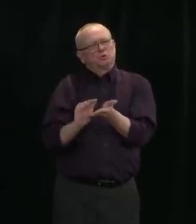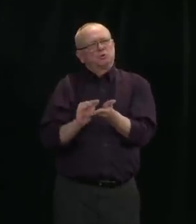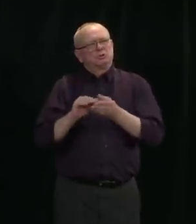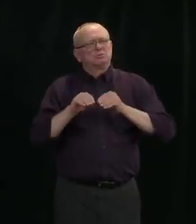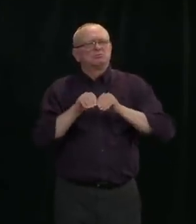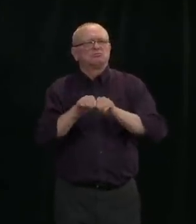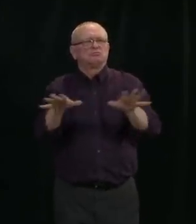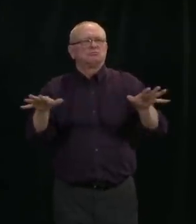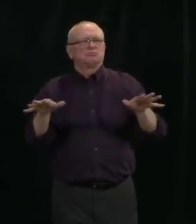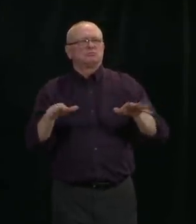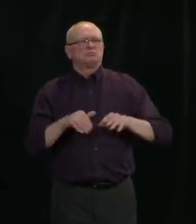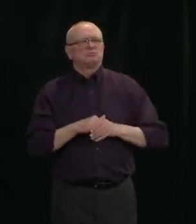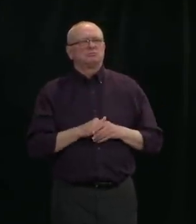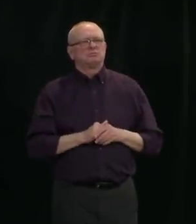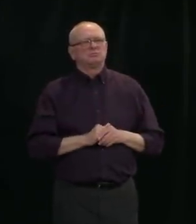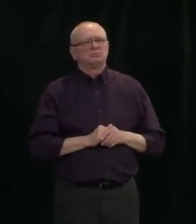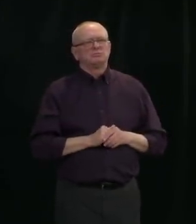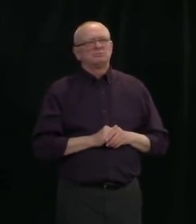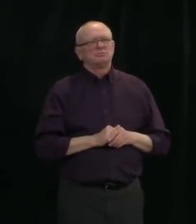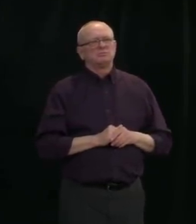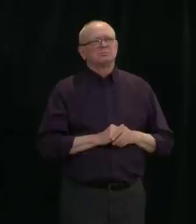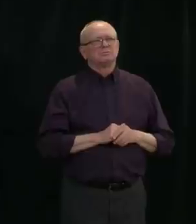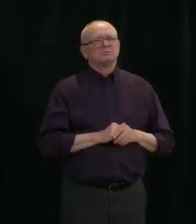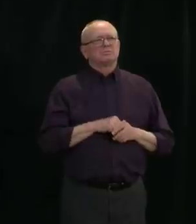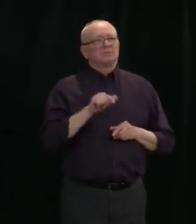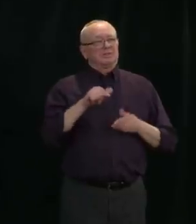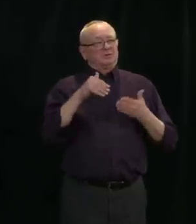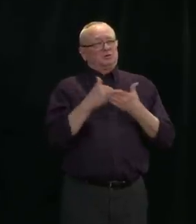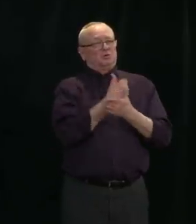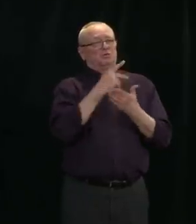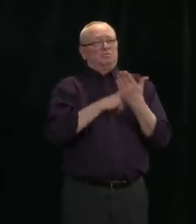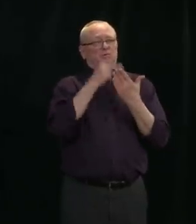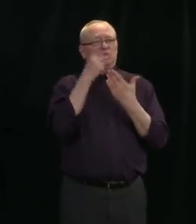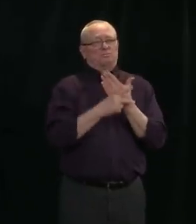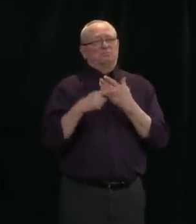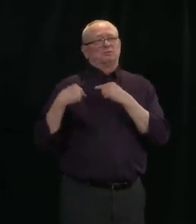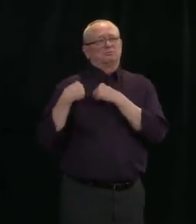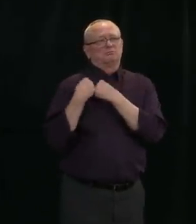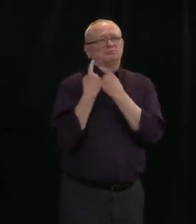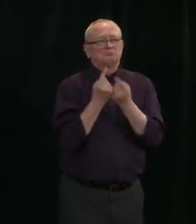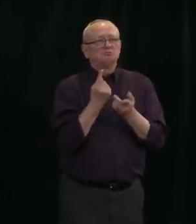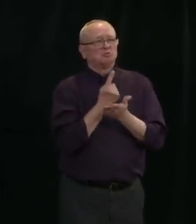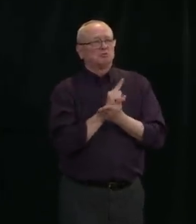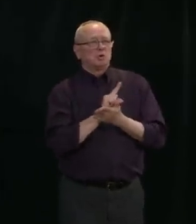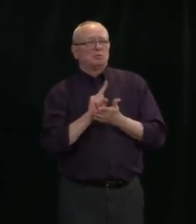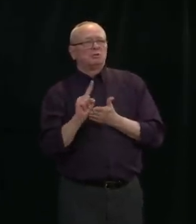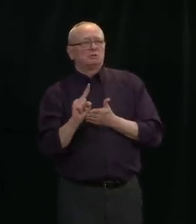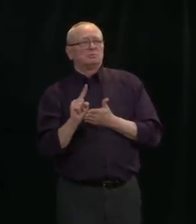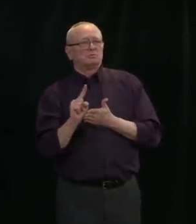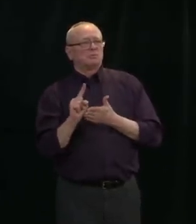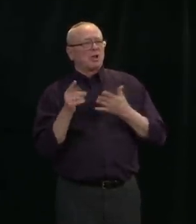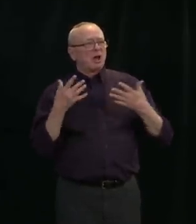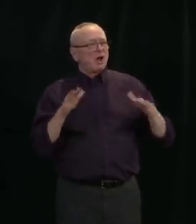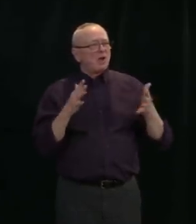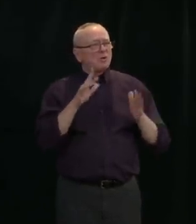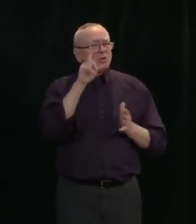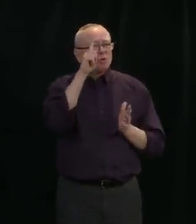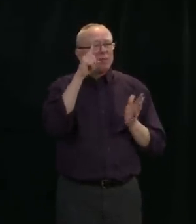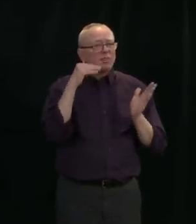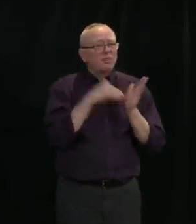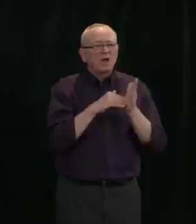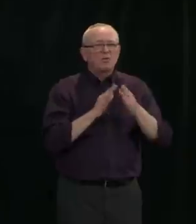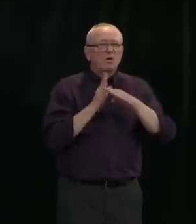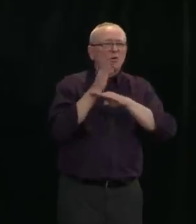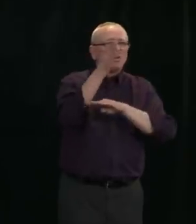in a preliminary phase for a week, and already we've received more than 1,000 offers from companies, from non